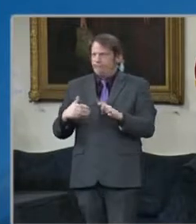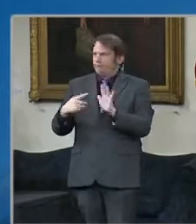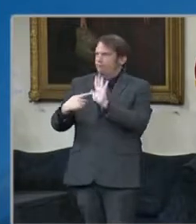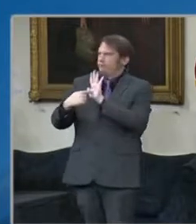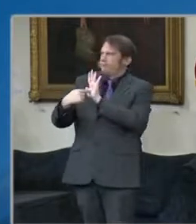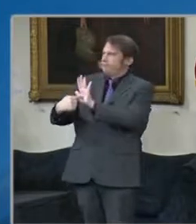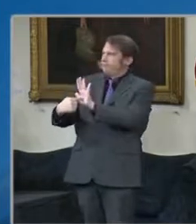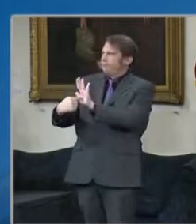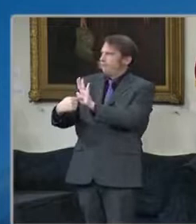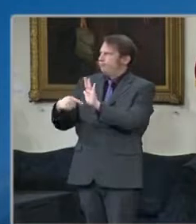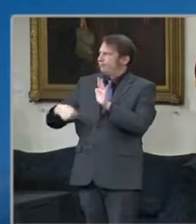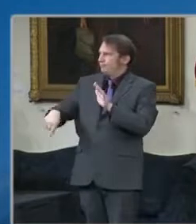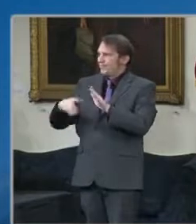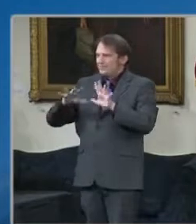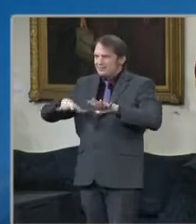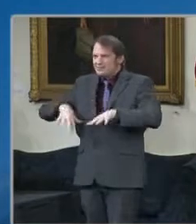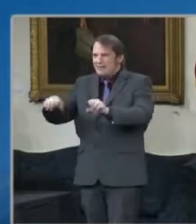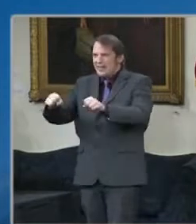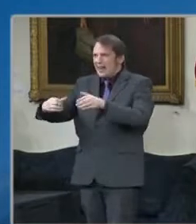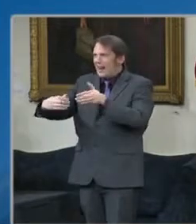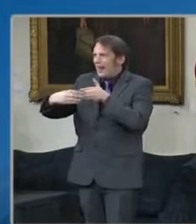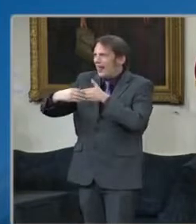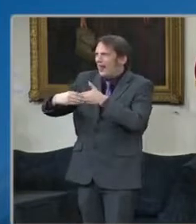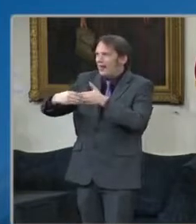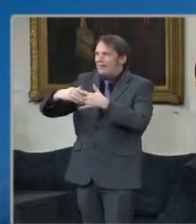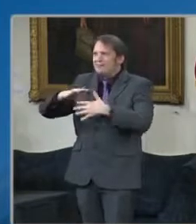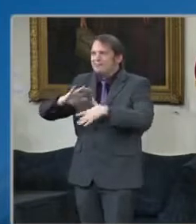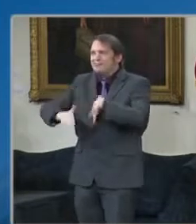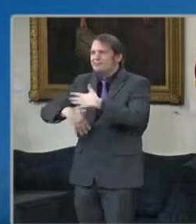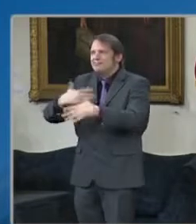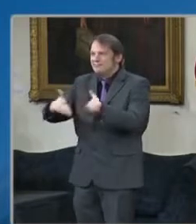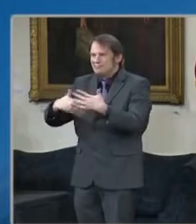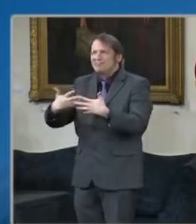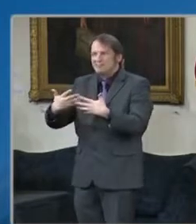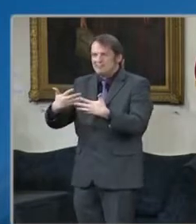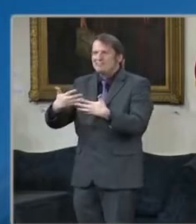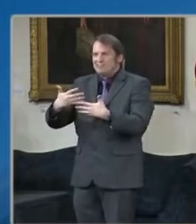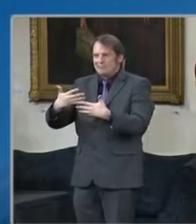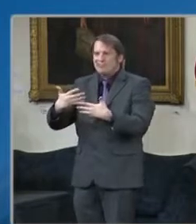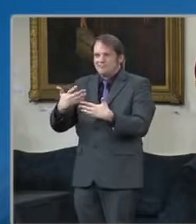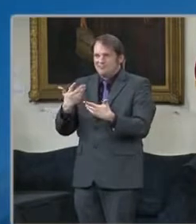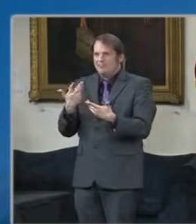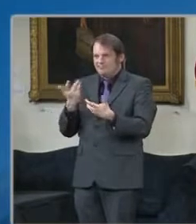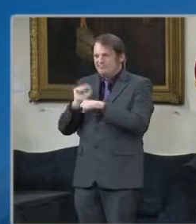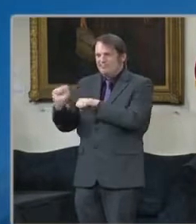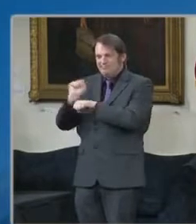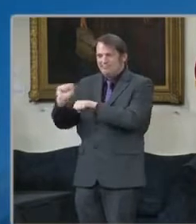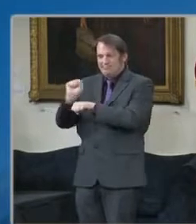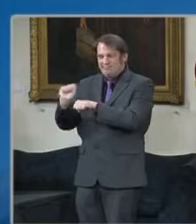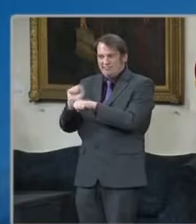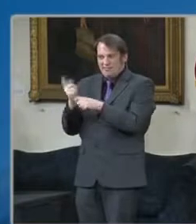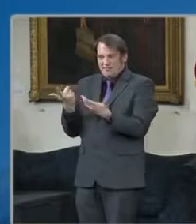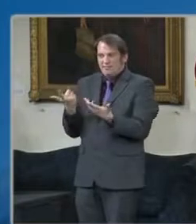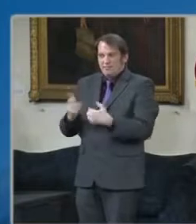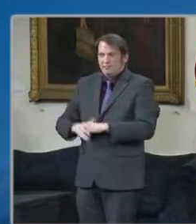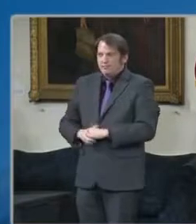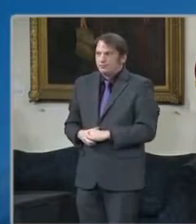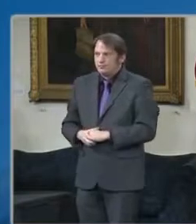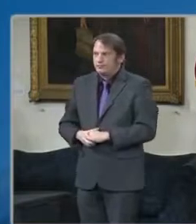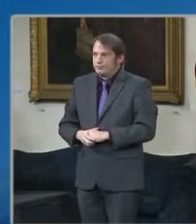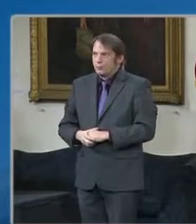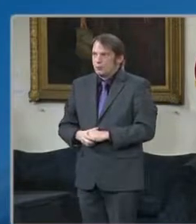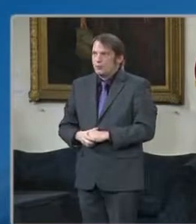leadership and be able to do what they specifically are able to do. In the case of primary care providers, as I said, we have